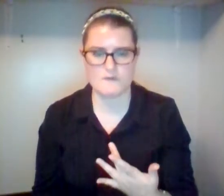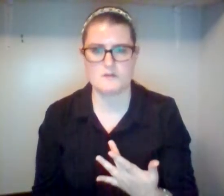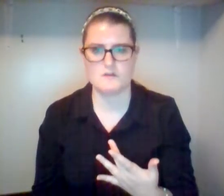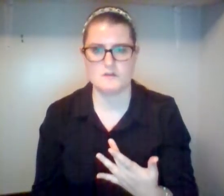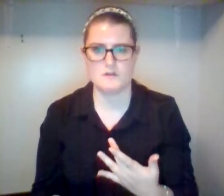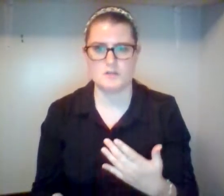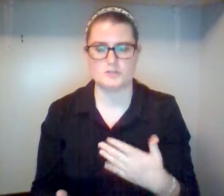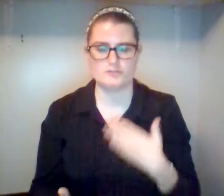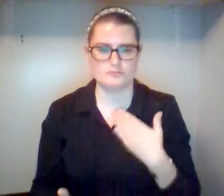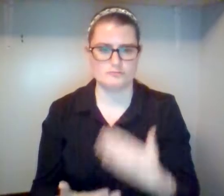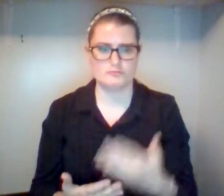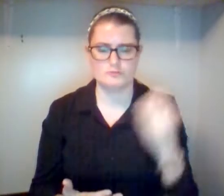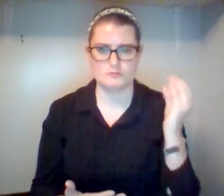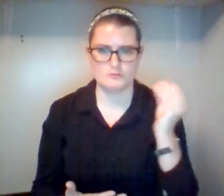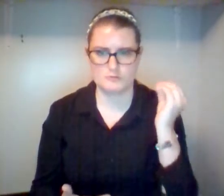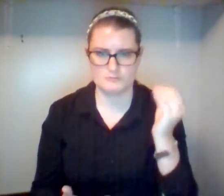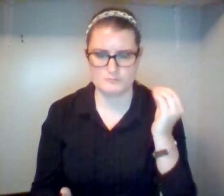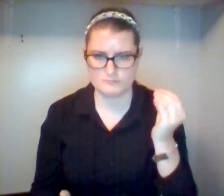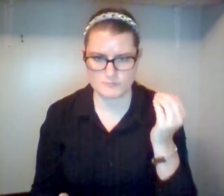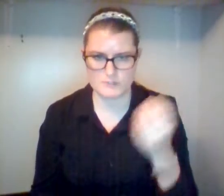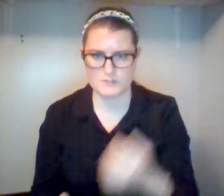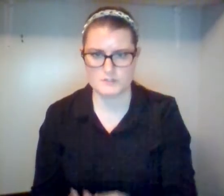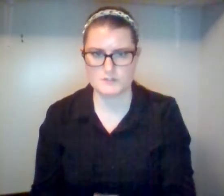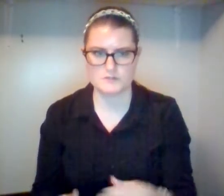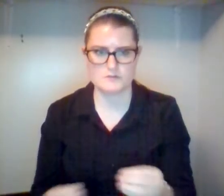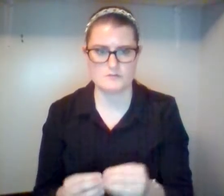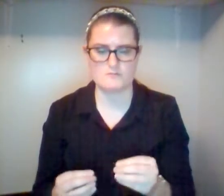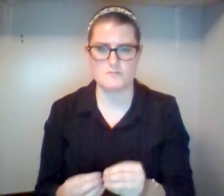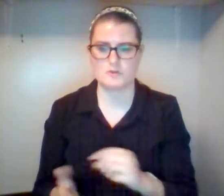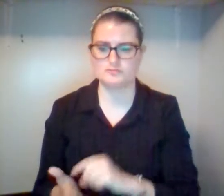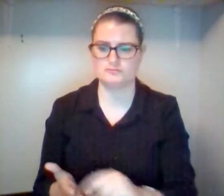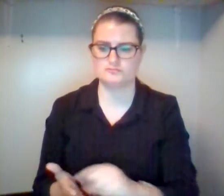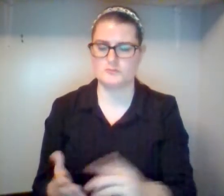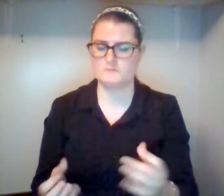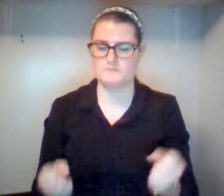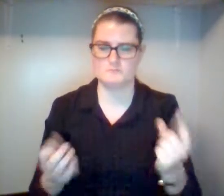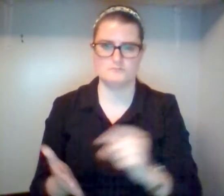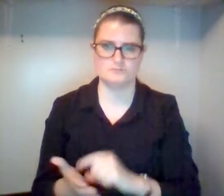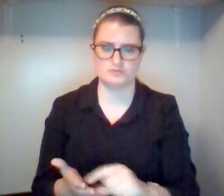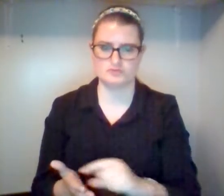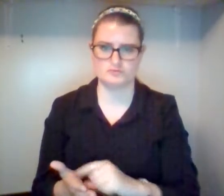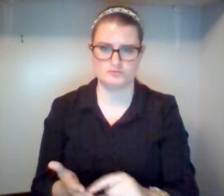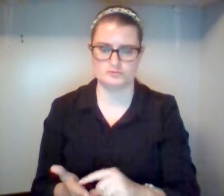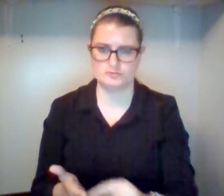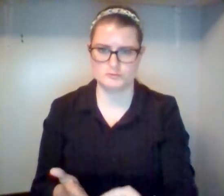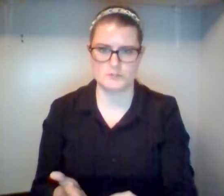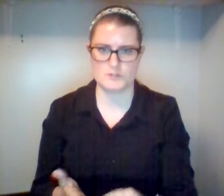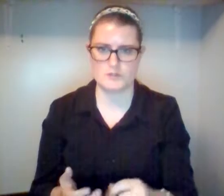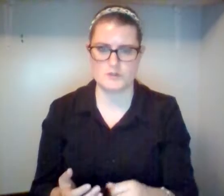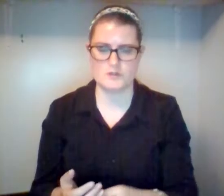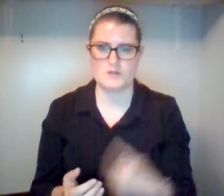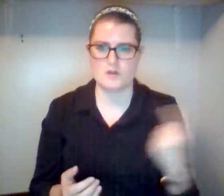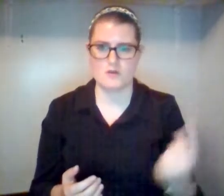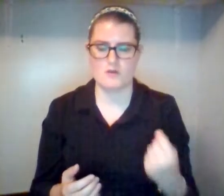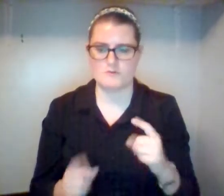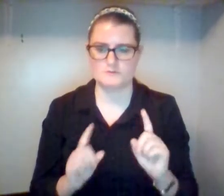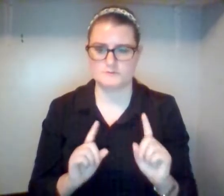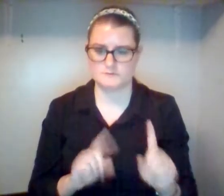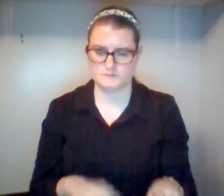before others that they may see your good works and give glory to your Father in heaven. 1 Corinthians 14.23 If,